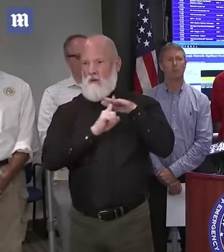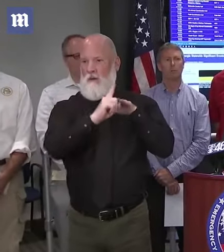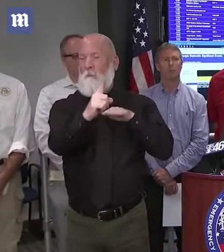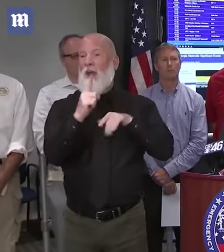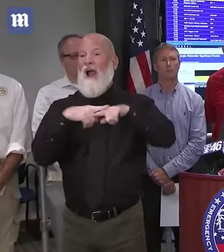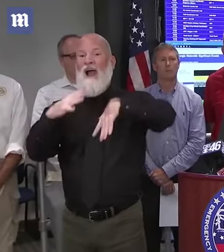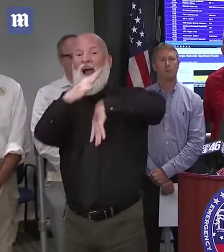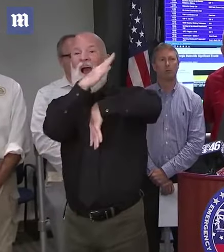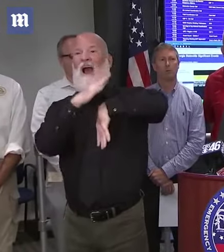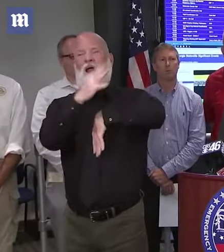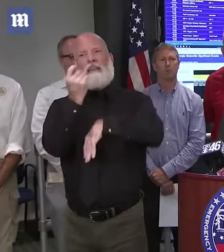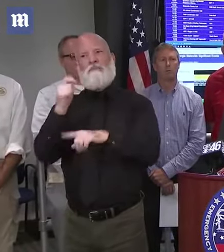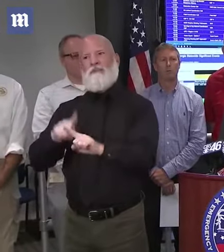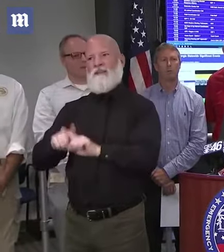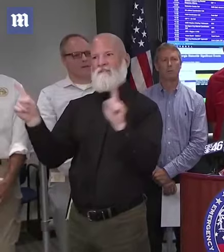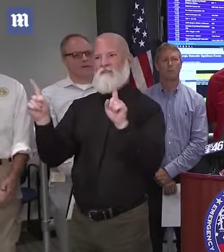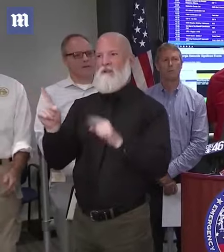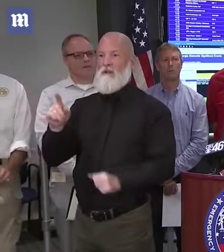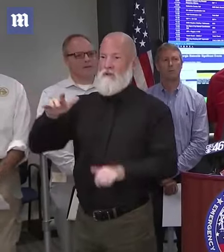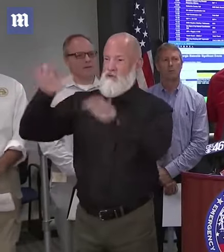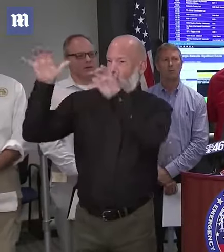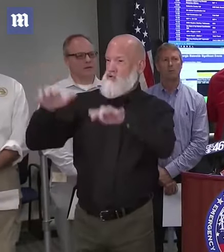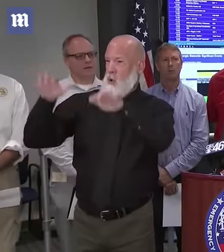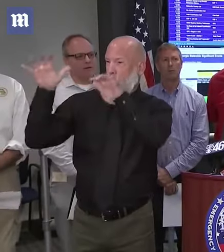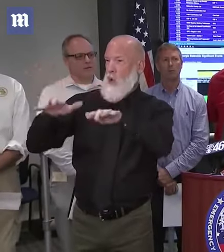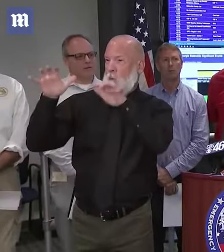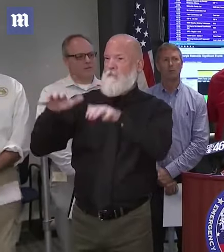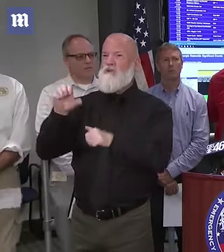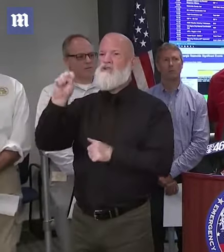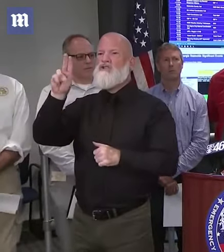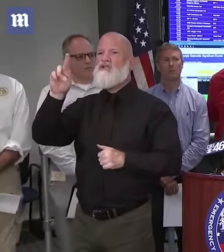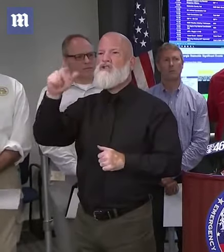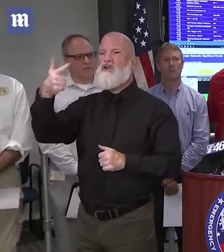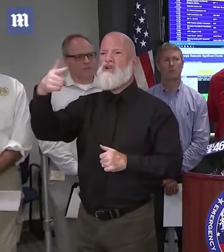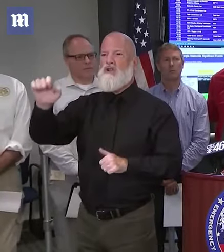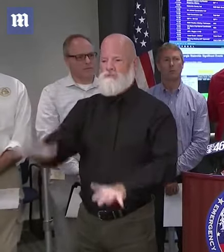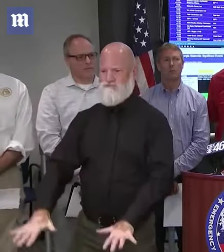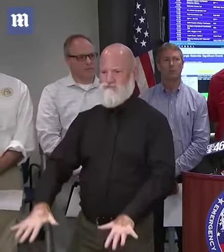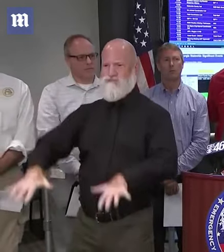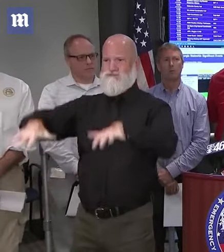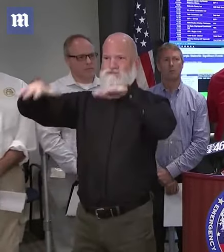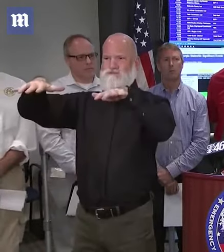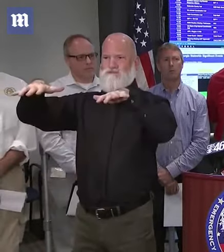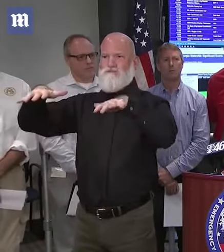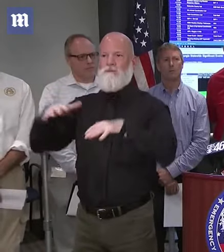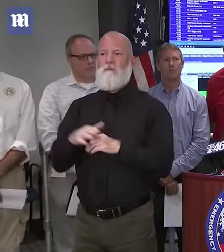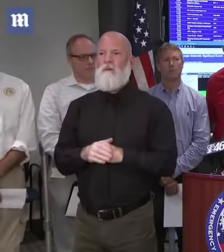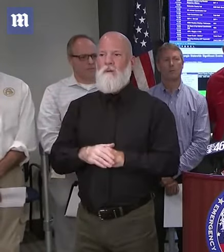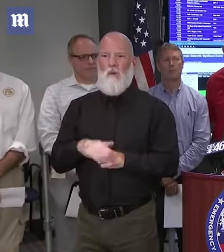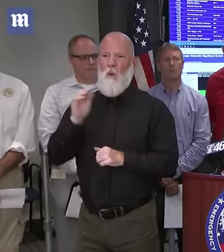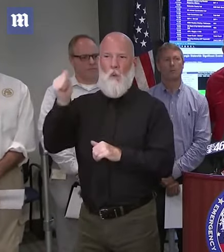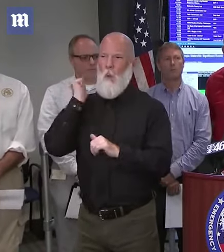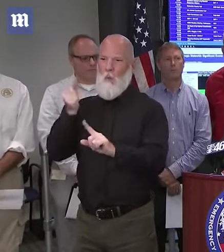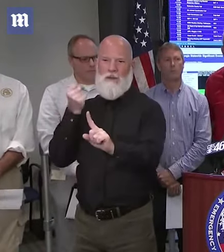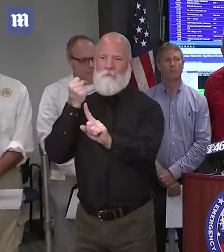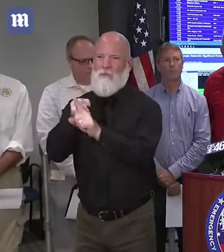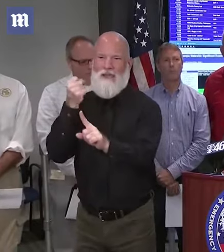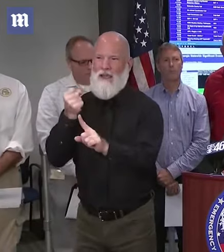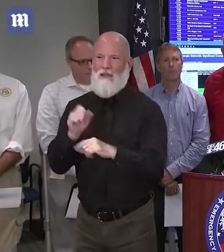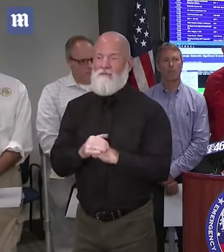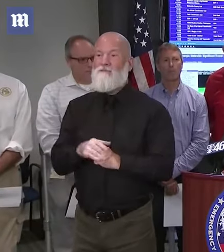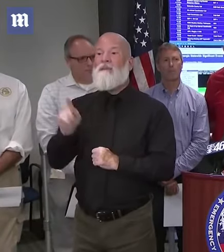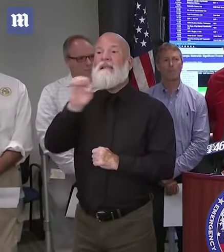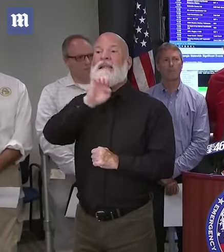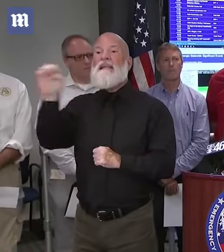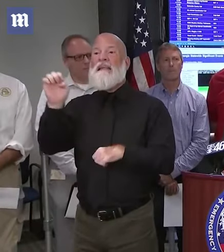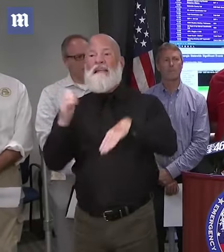other aspects of a hurricane that we would normally expect if it had hit the eastern seaboard of our state. This